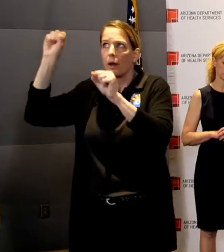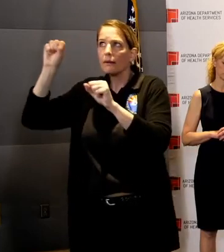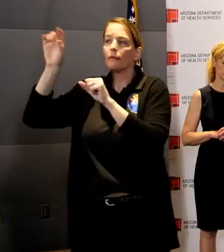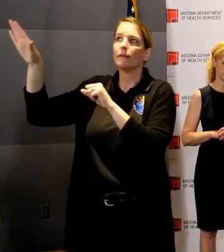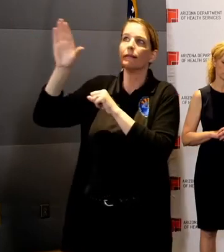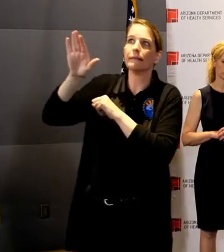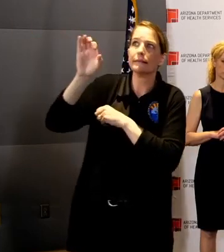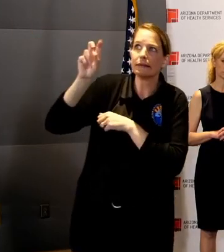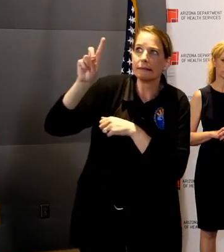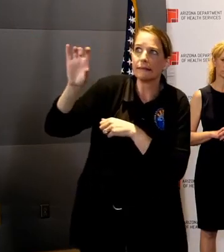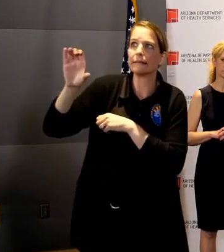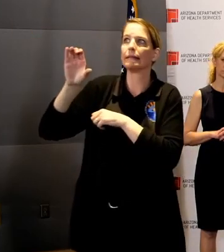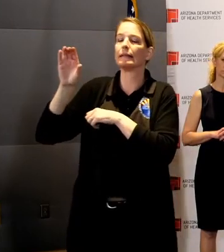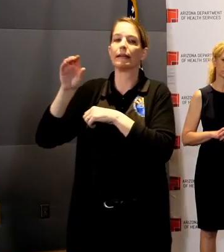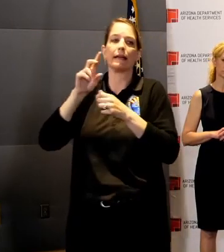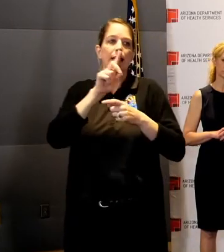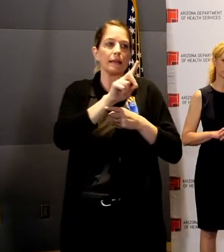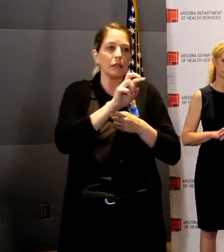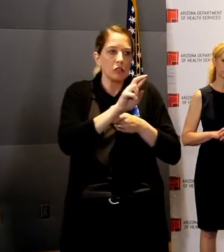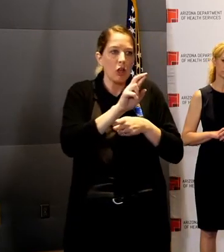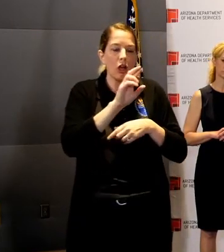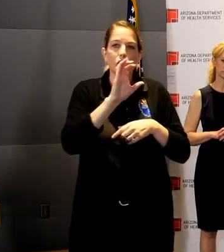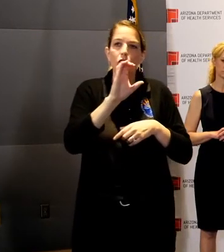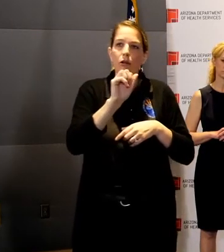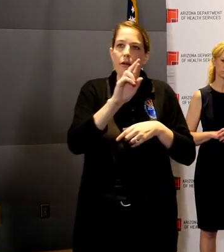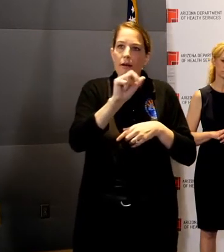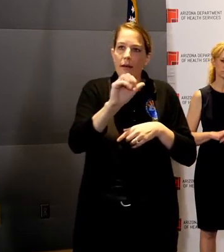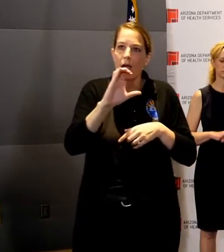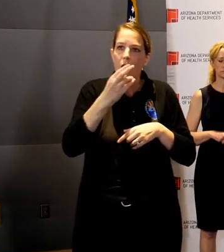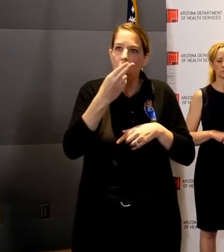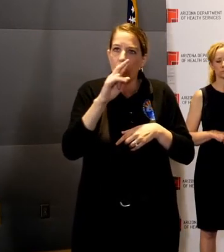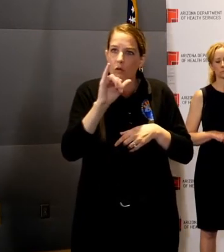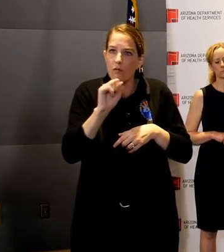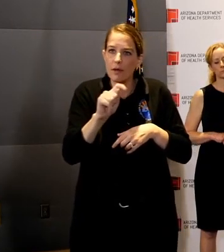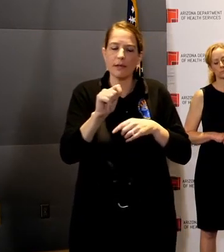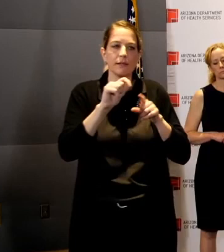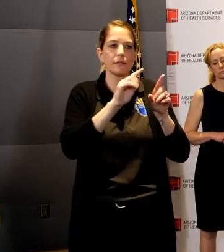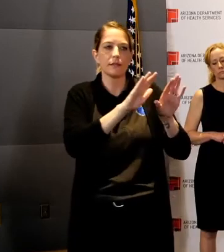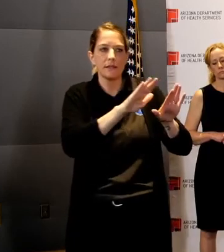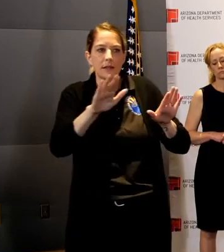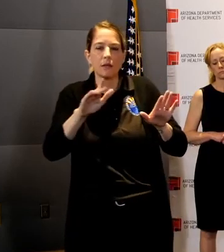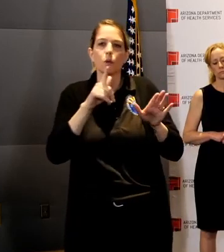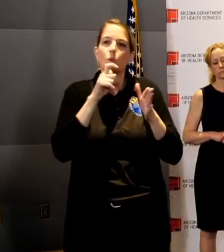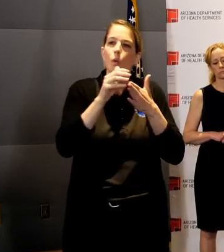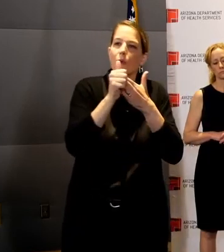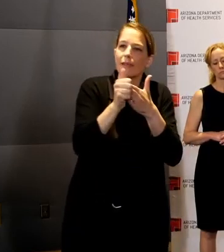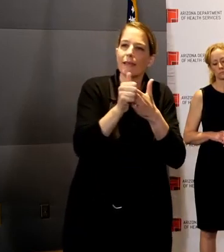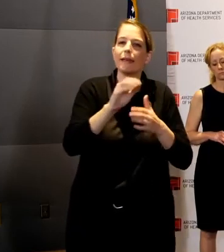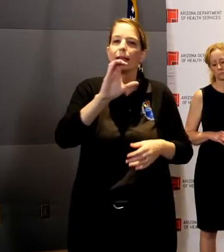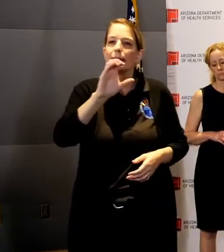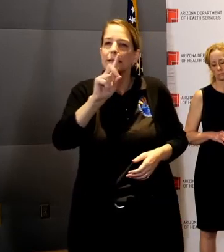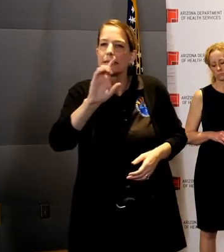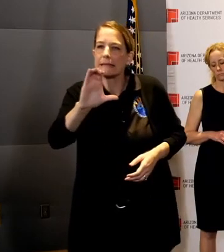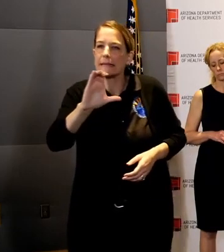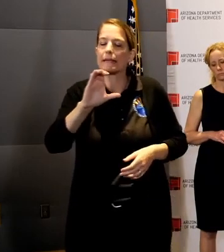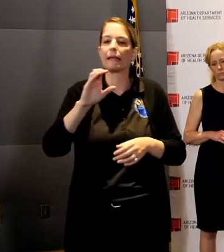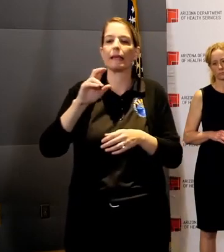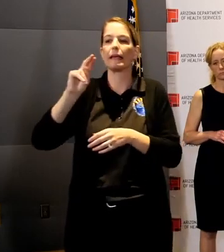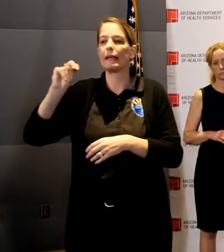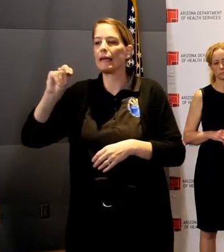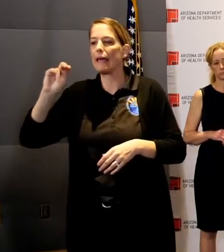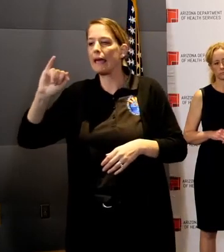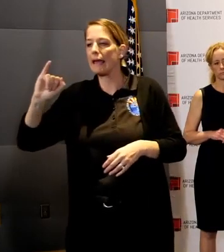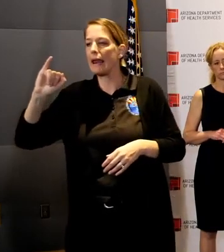the entire time. Dr. Cara Christ and the, the leaders in our federal departments of Centers of Disease Control and National Institute